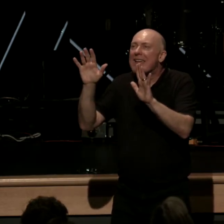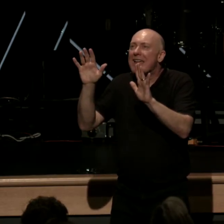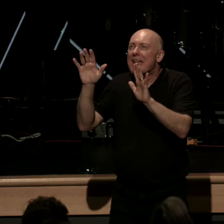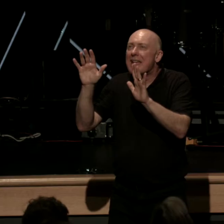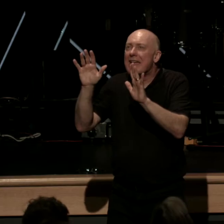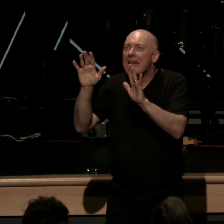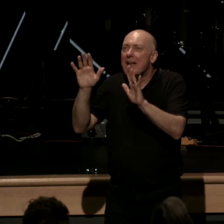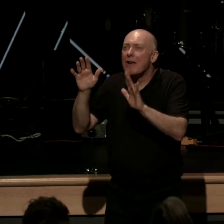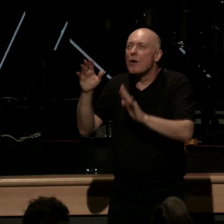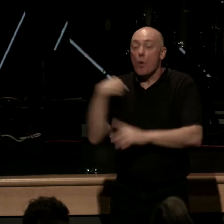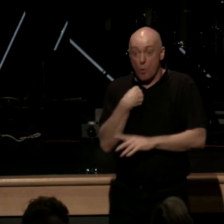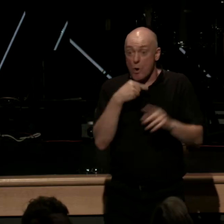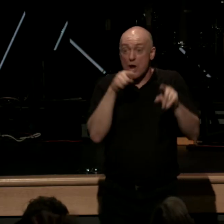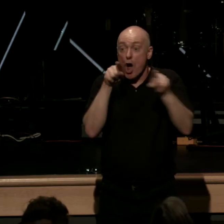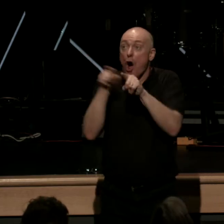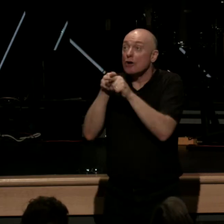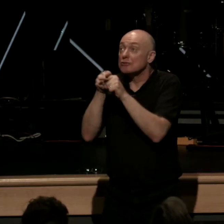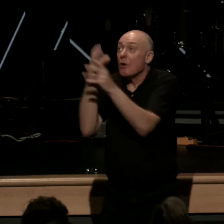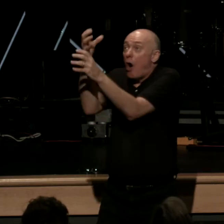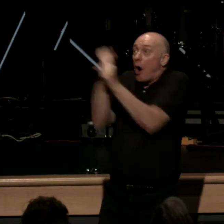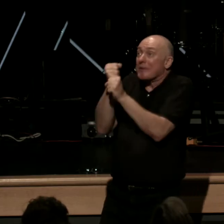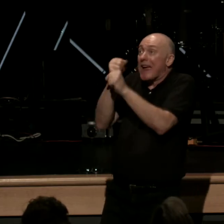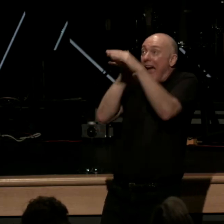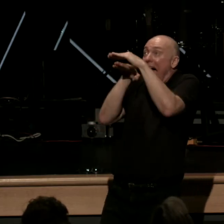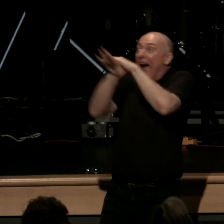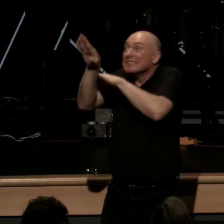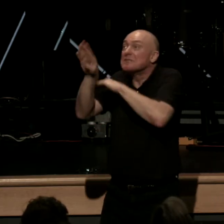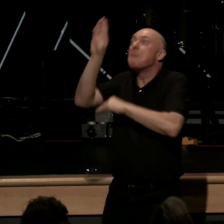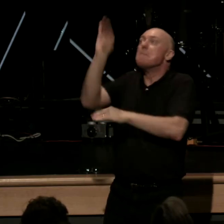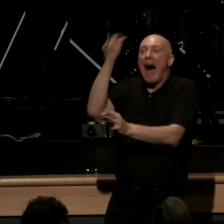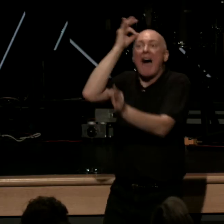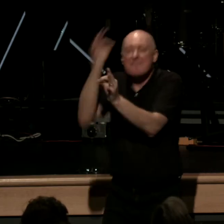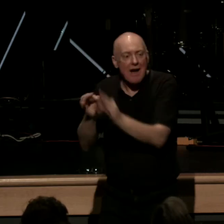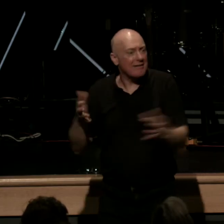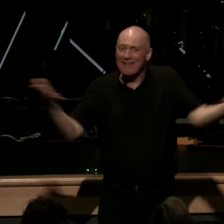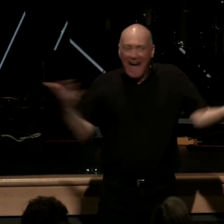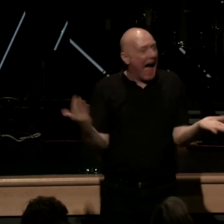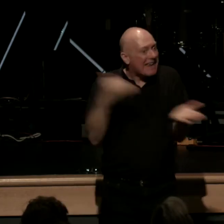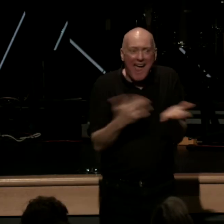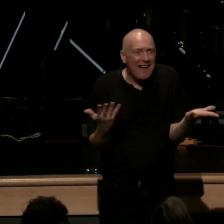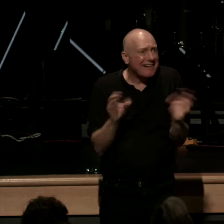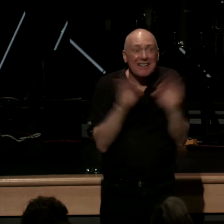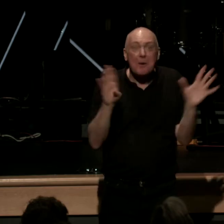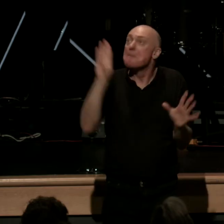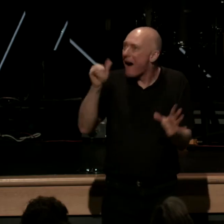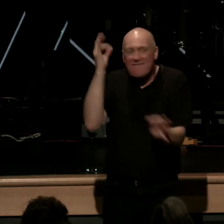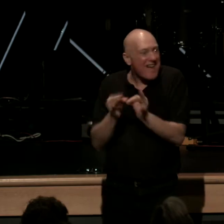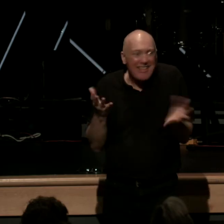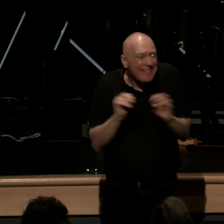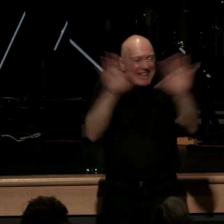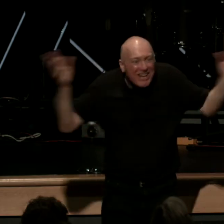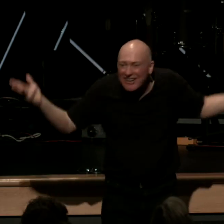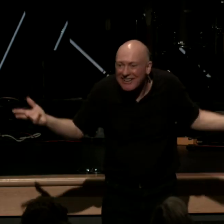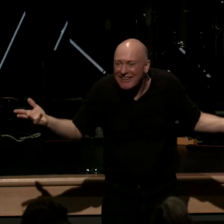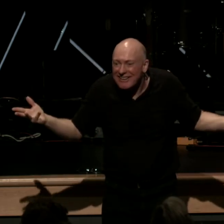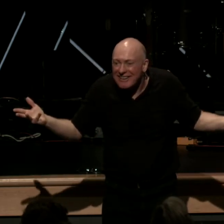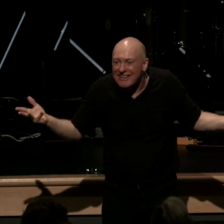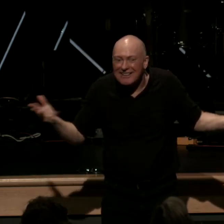we have also obtained access by faith oh there it is again by faith you might want to circle those two phrases